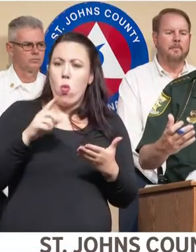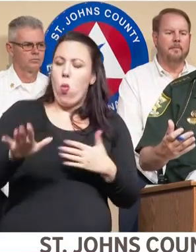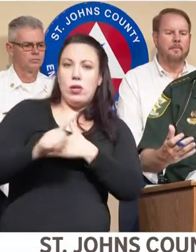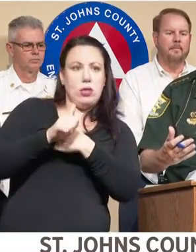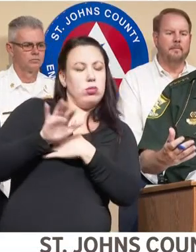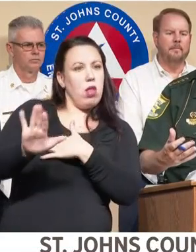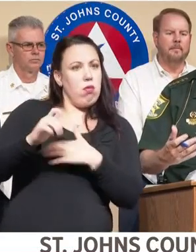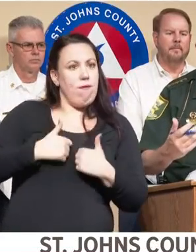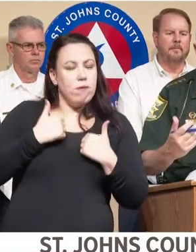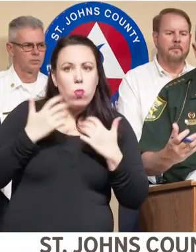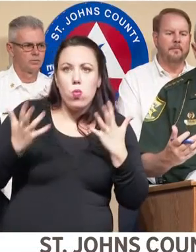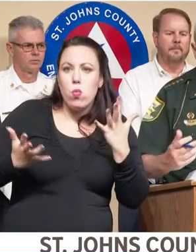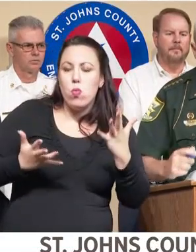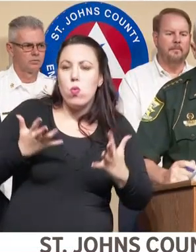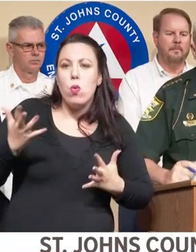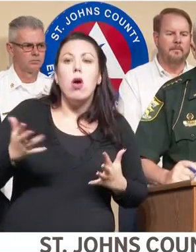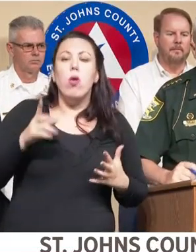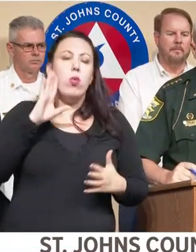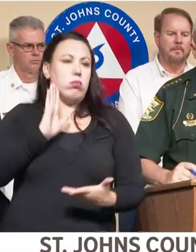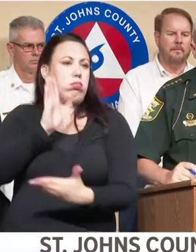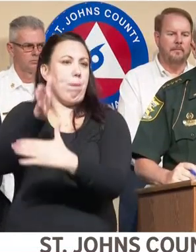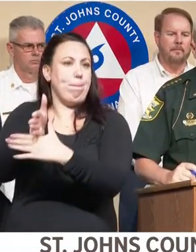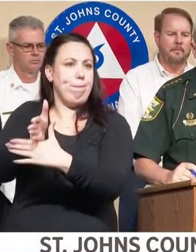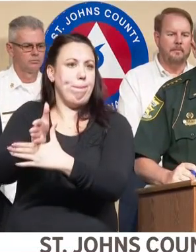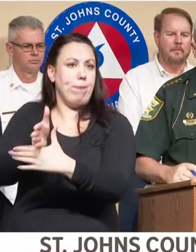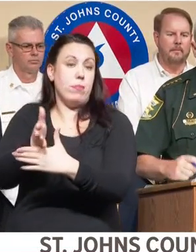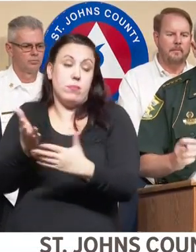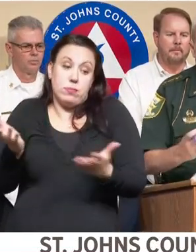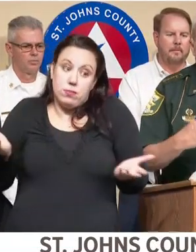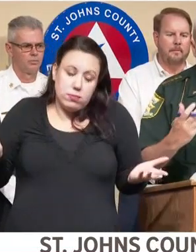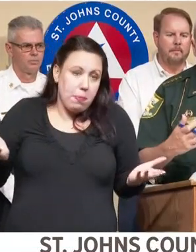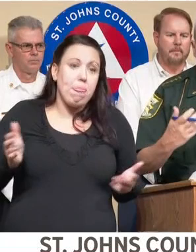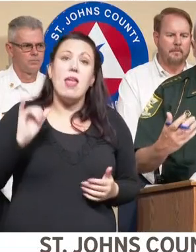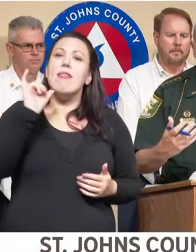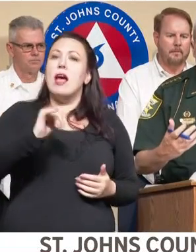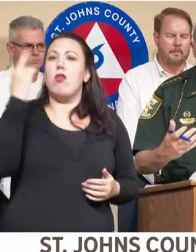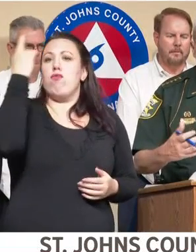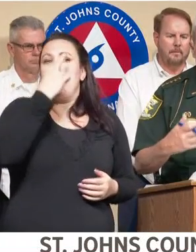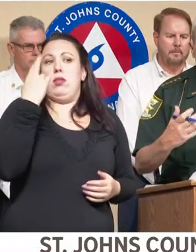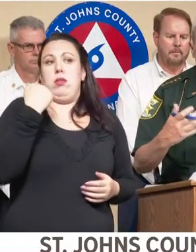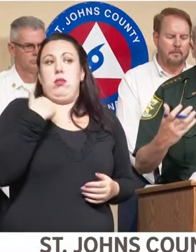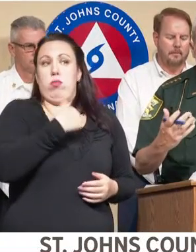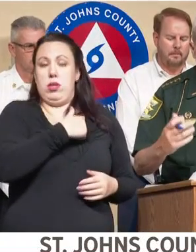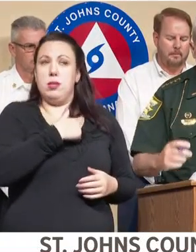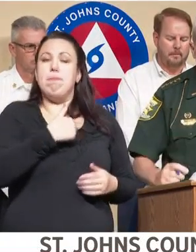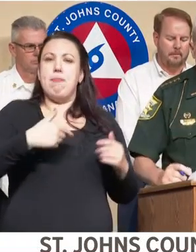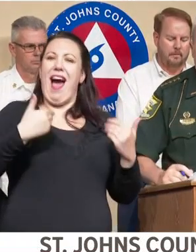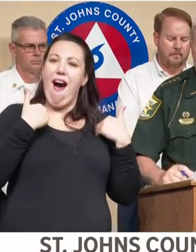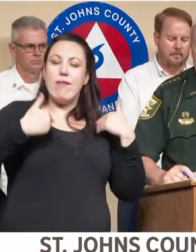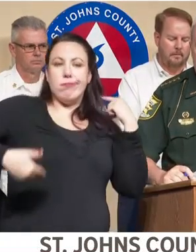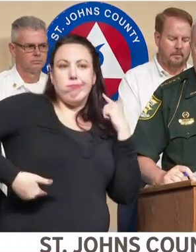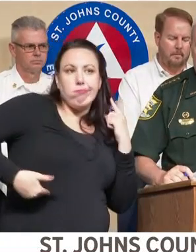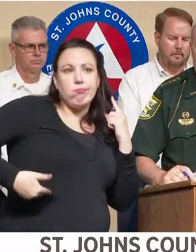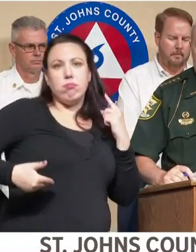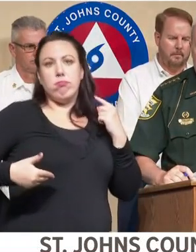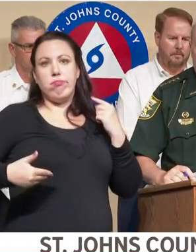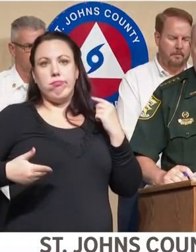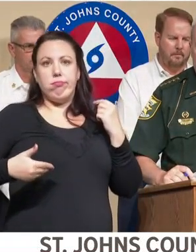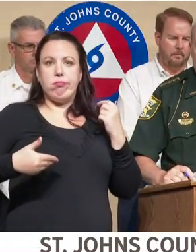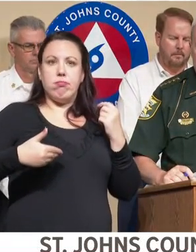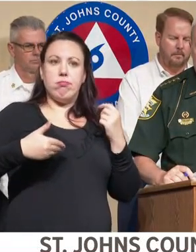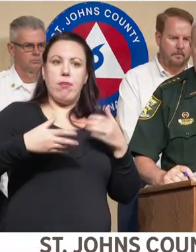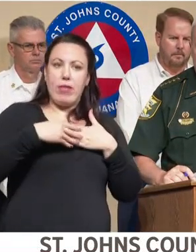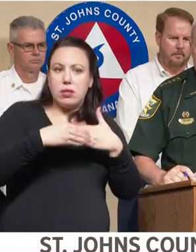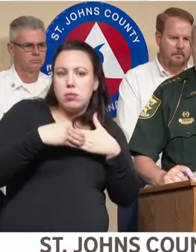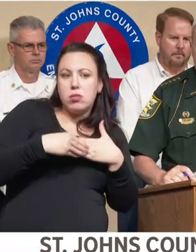their life or somebody else's, we're going to stop it. I mean, we, and that's why we have discretion, discretion and flexibility. We don't want to